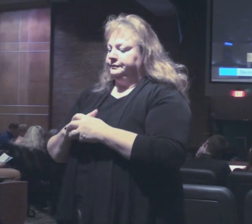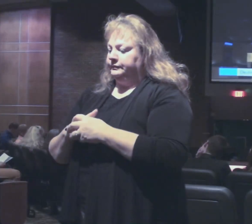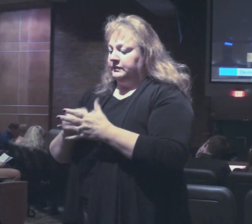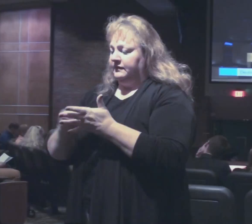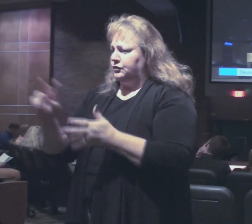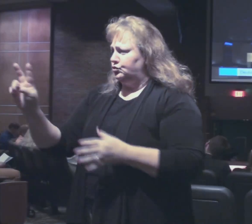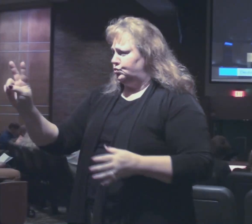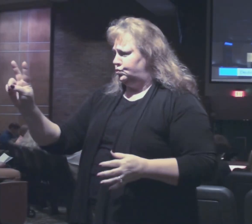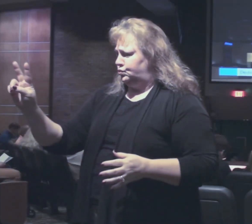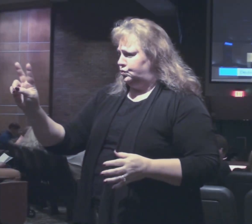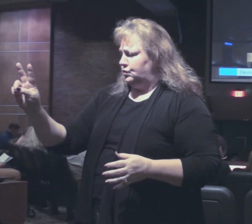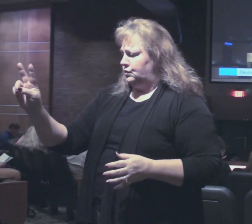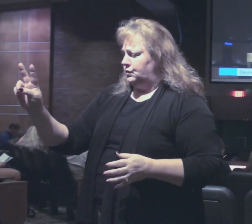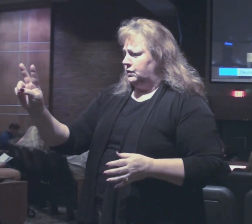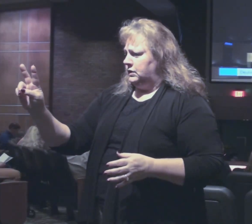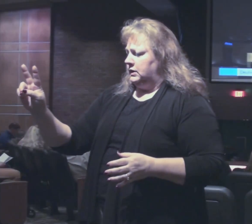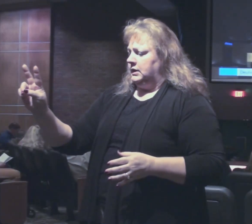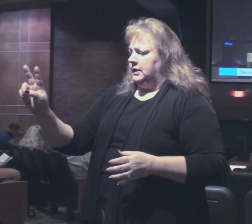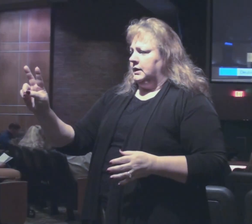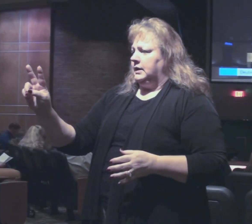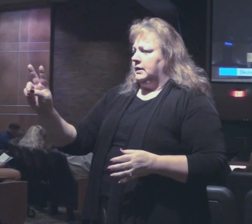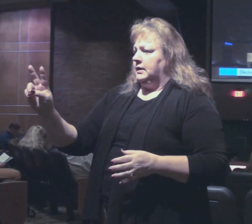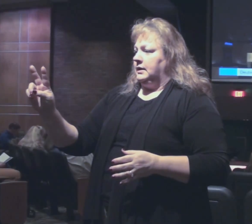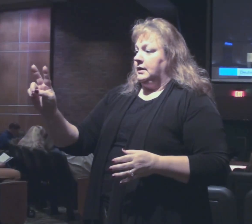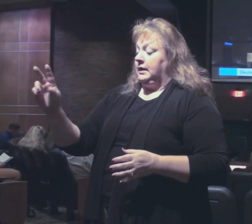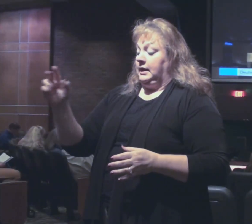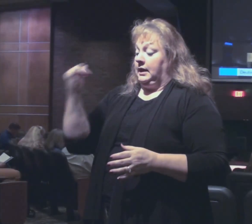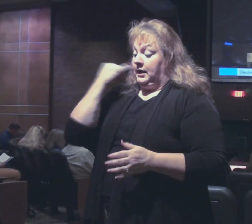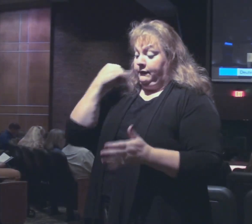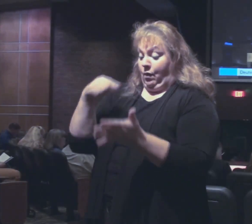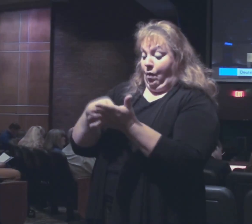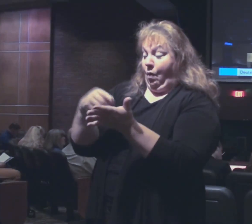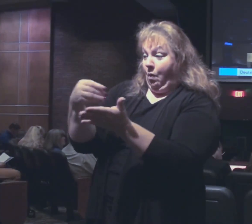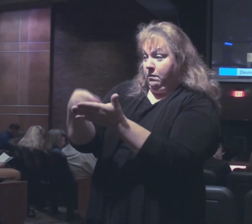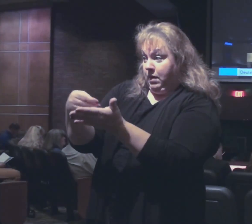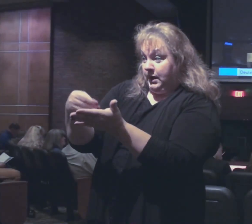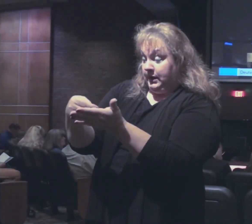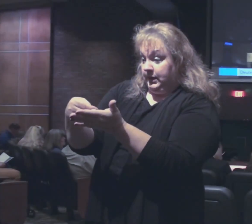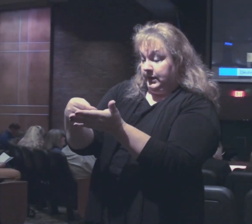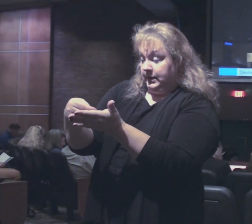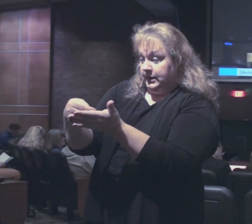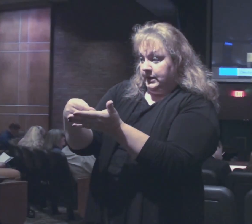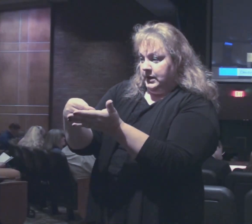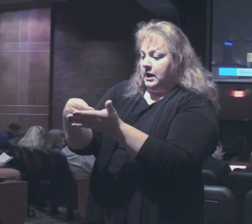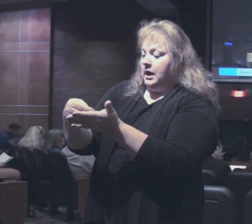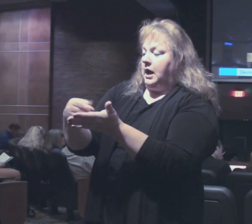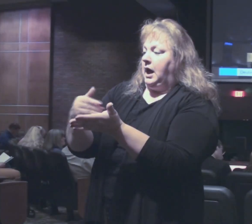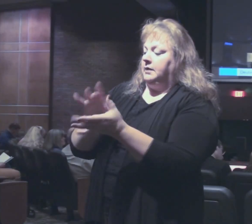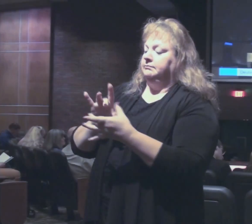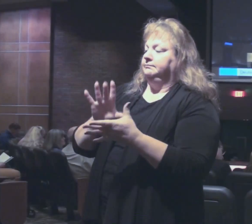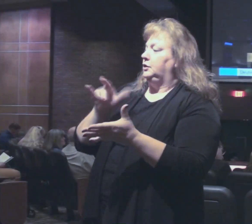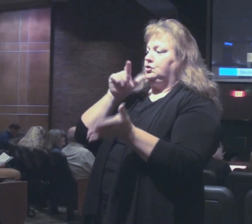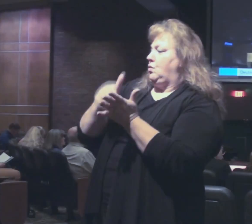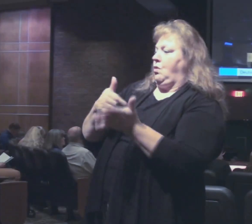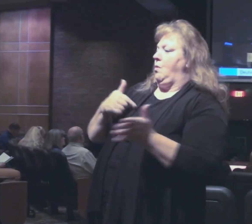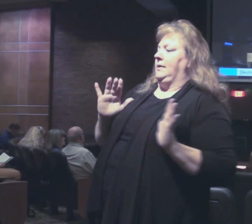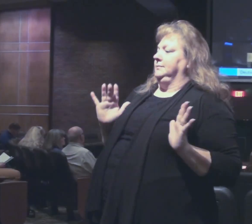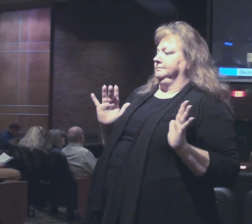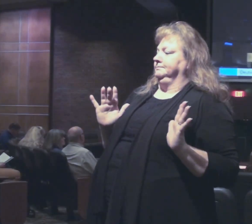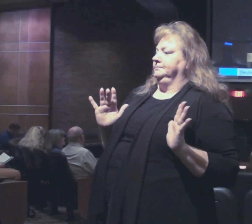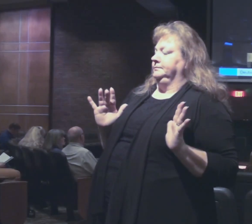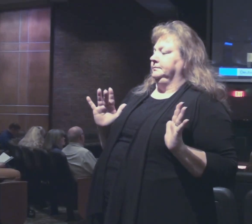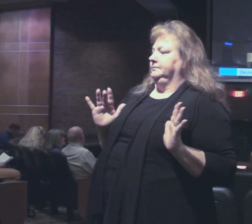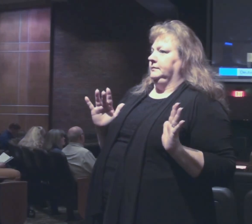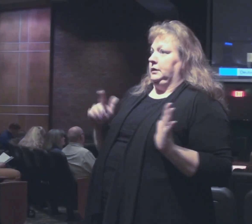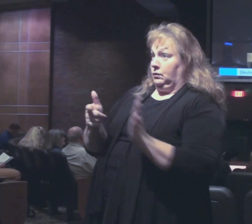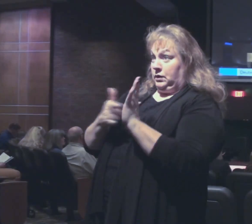verse 2, for example, this is a manner of remission. Every creditor shall release what he has loaned to his neighbor. He shall not exact